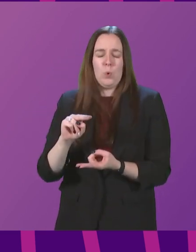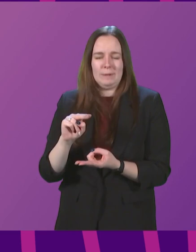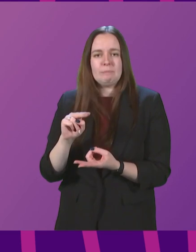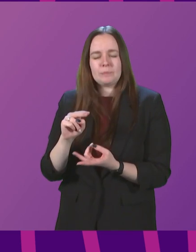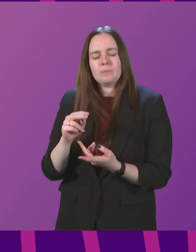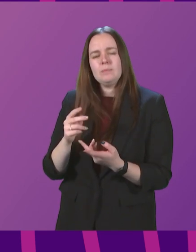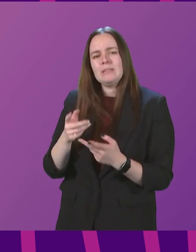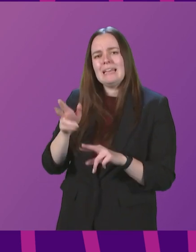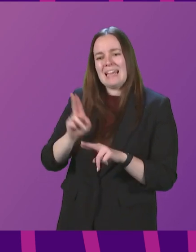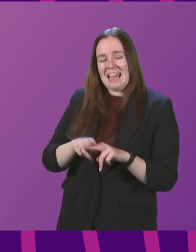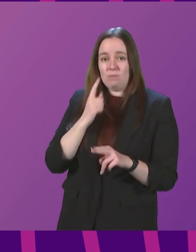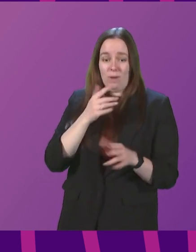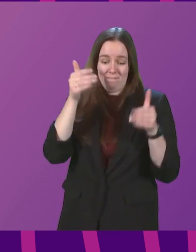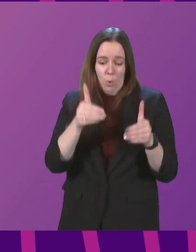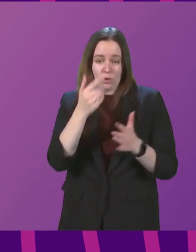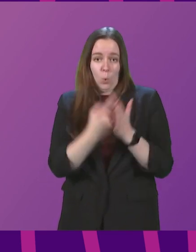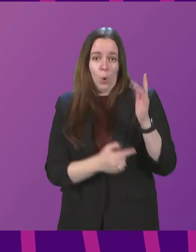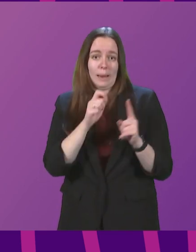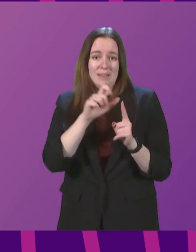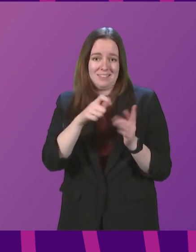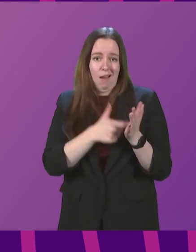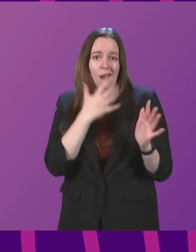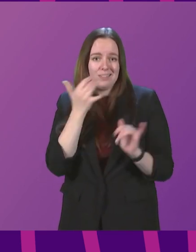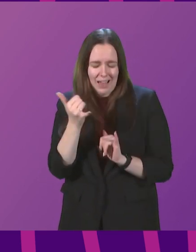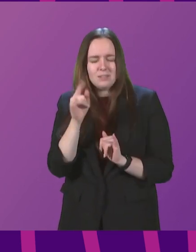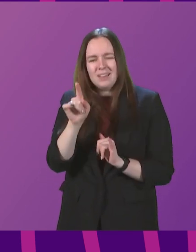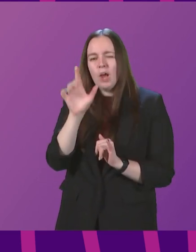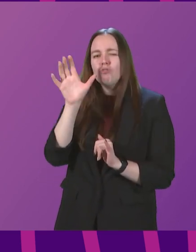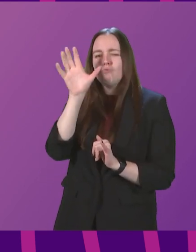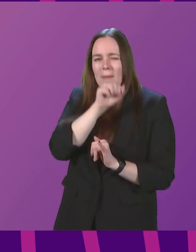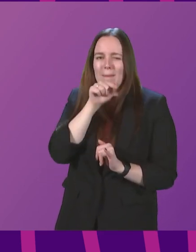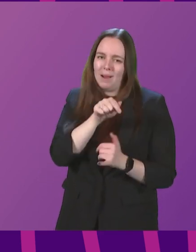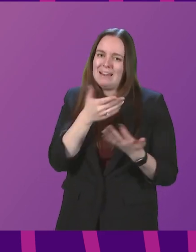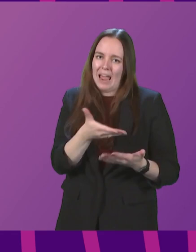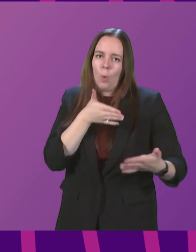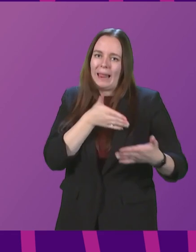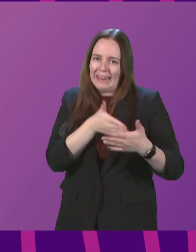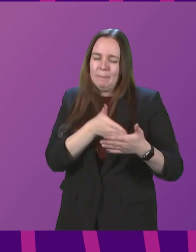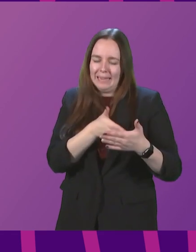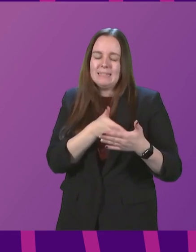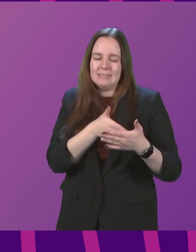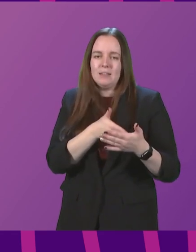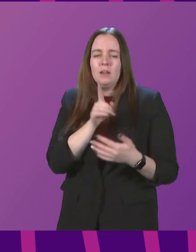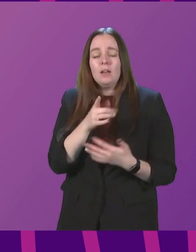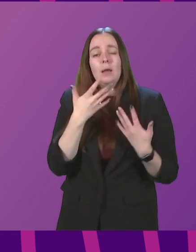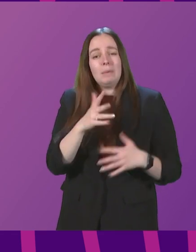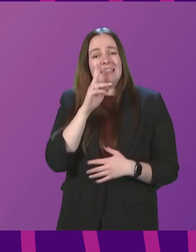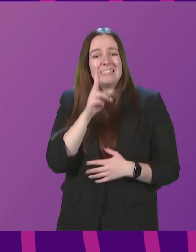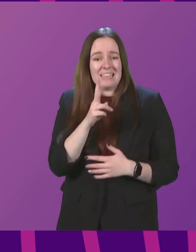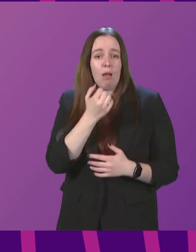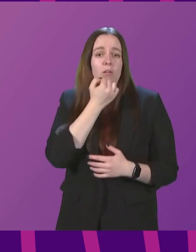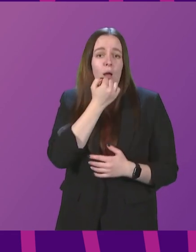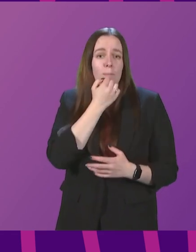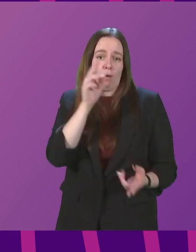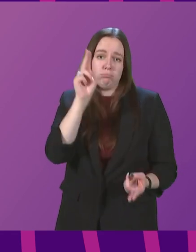If we look just at PCR tests, although I would ask everybody to bear in mind the limitations now in doing so, we have seen cases fall